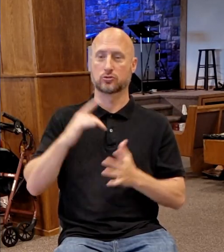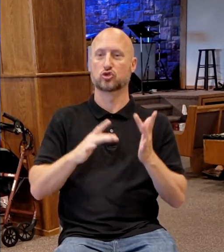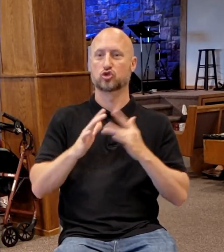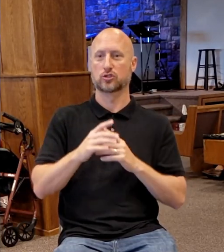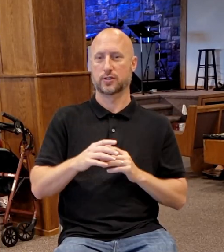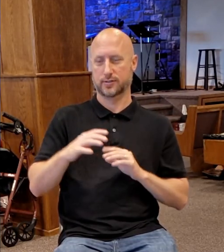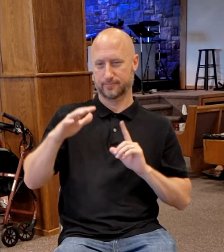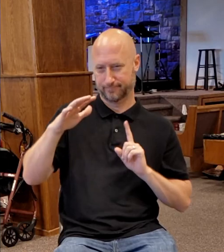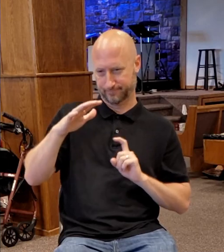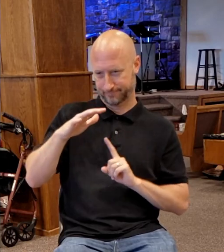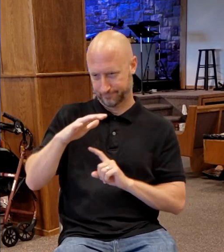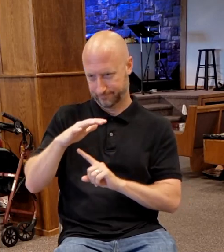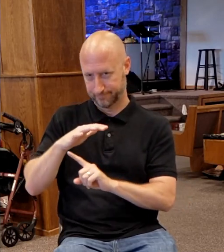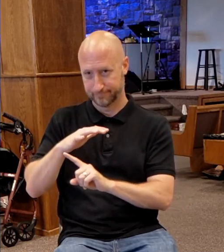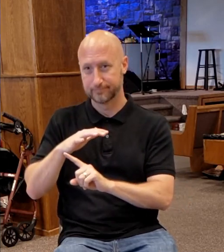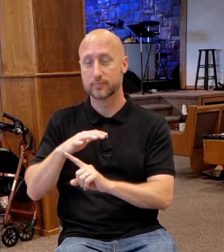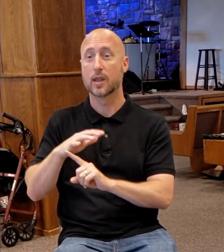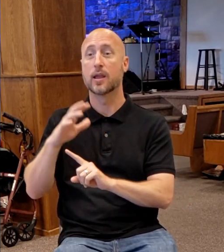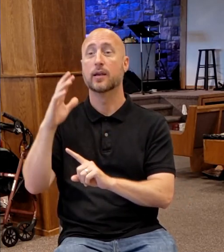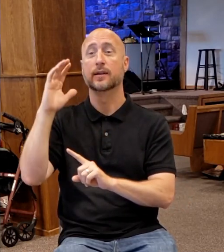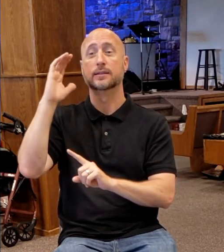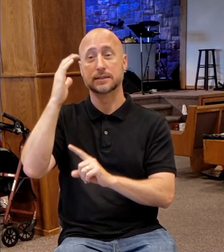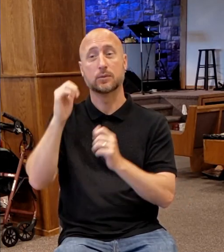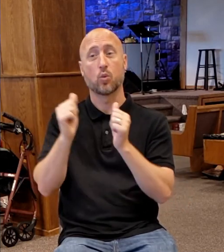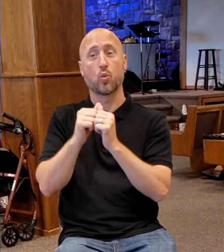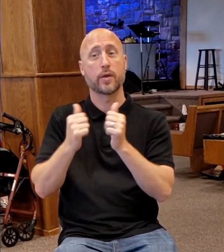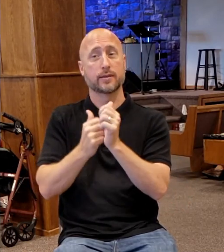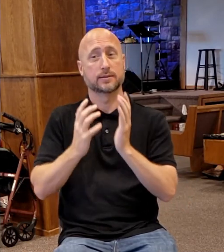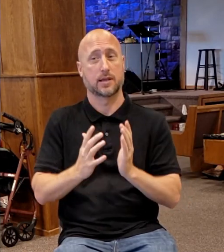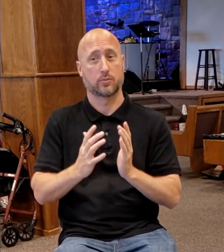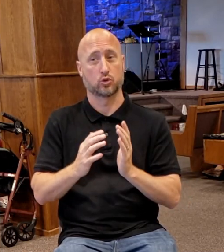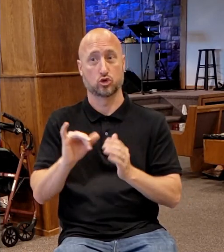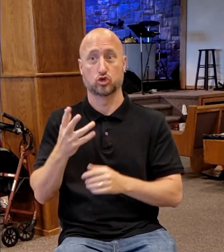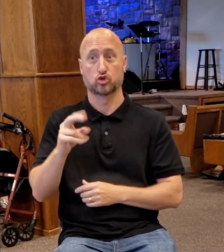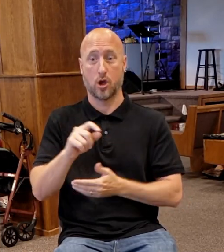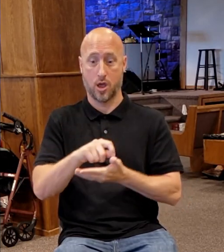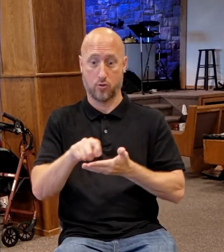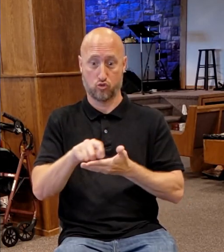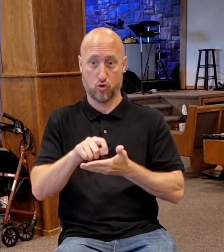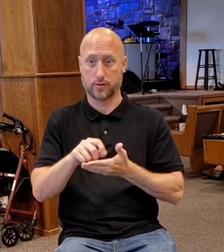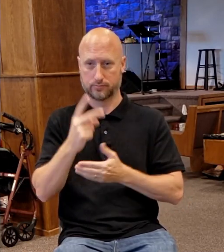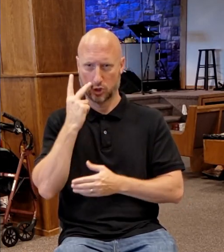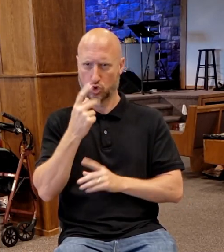seems his disciples are with him, because John writes as an eyewitness here.